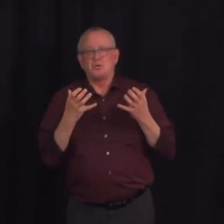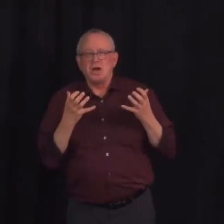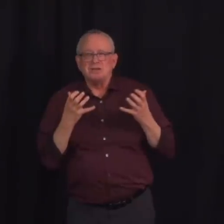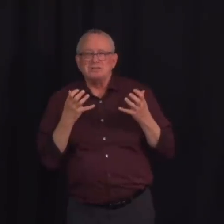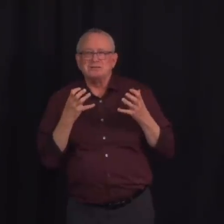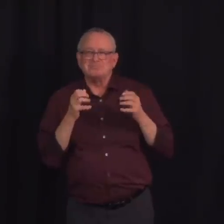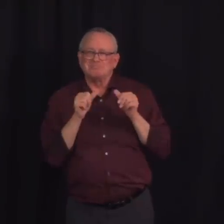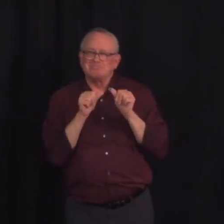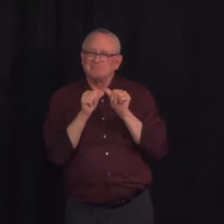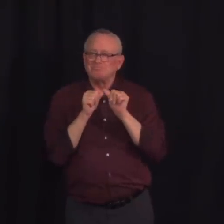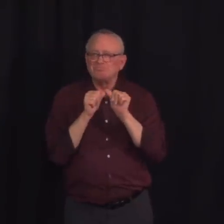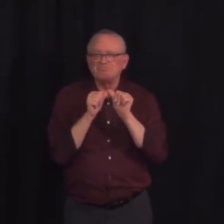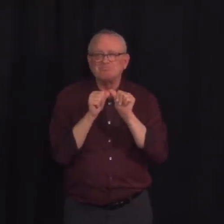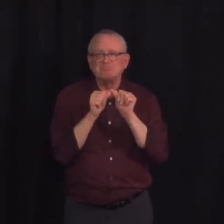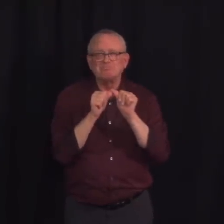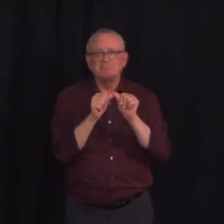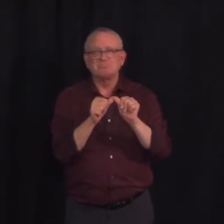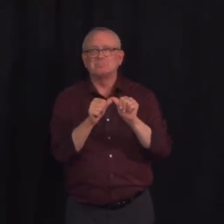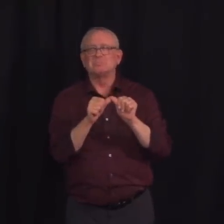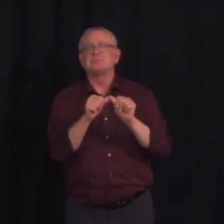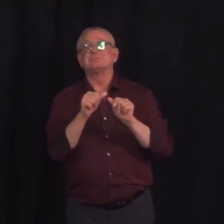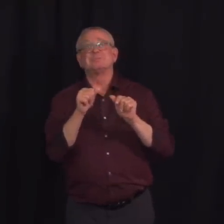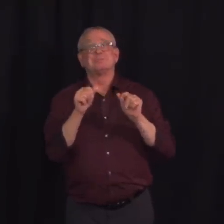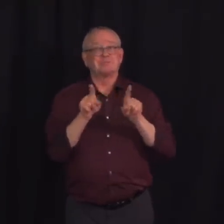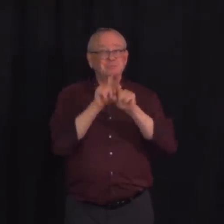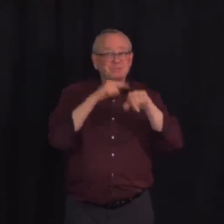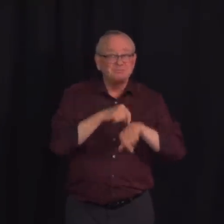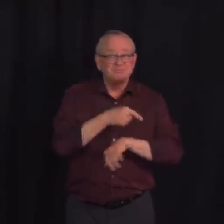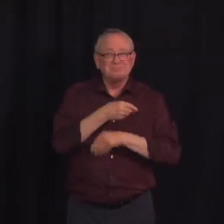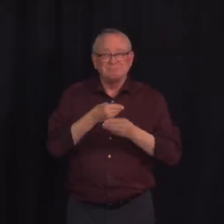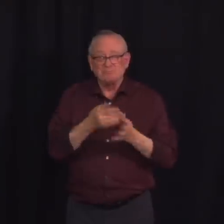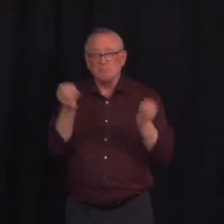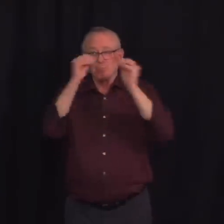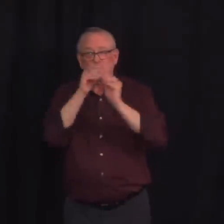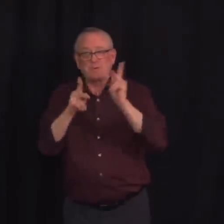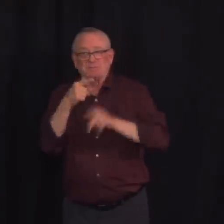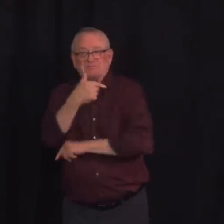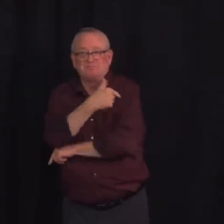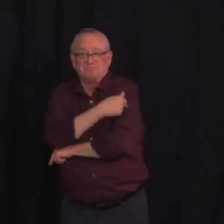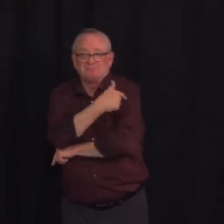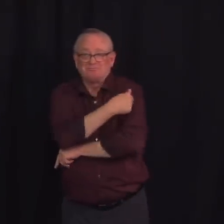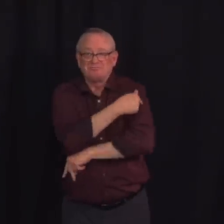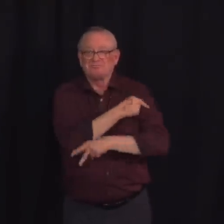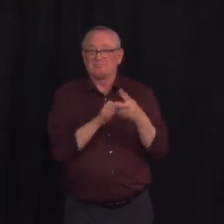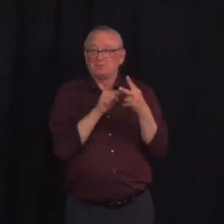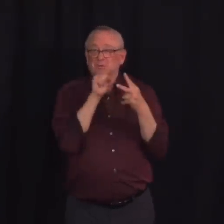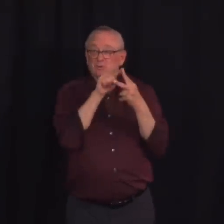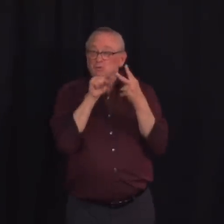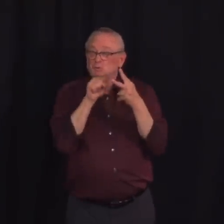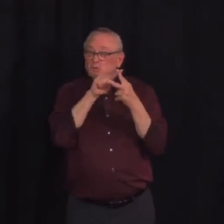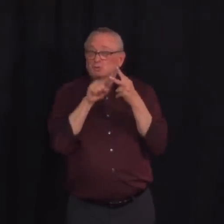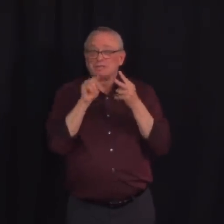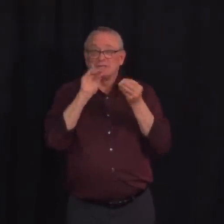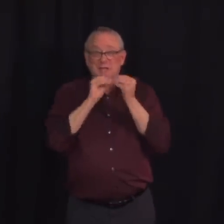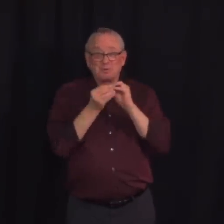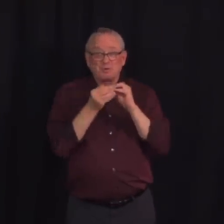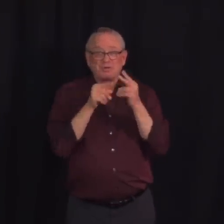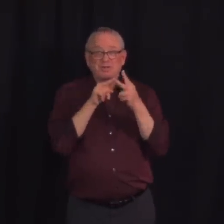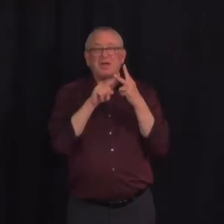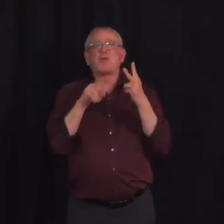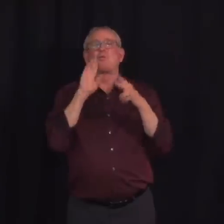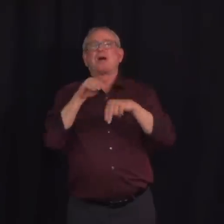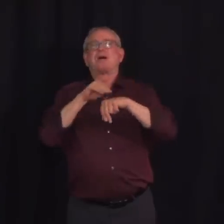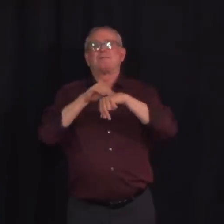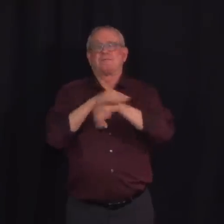reaching as many people as possible as quickly as possible. With those two things combined that will make all the difference in terms of being